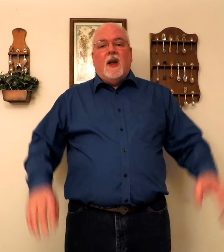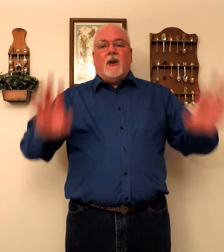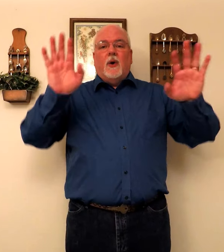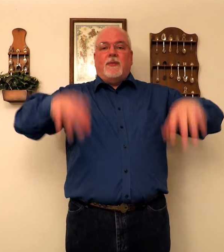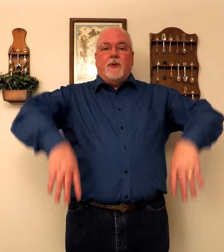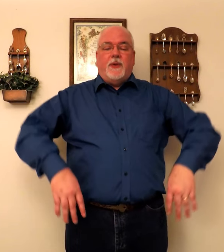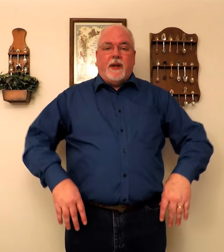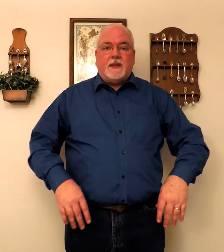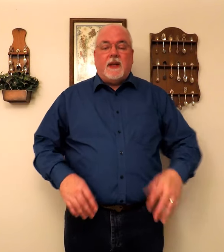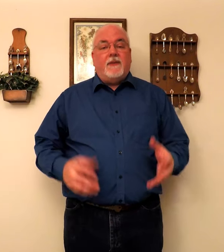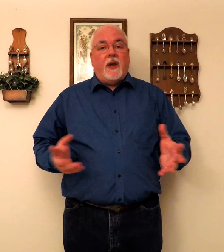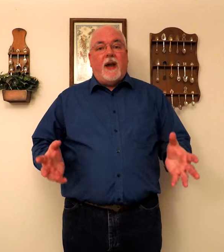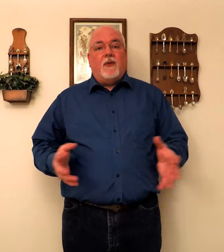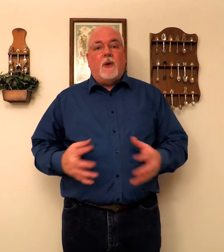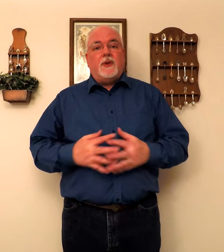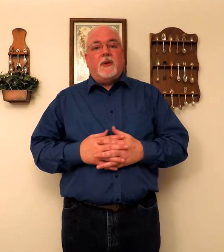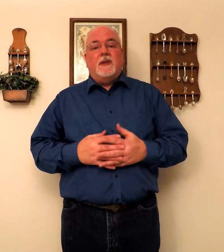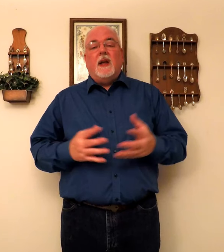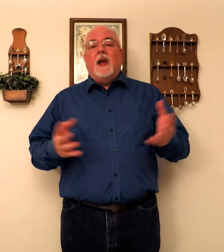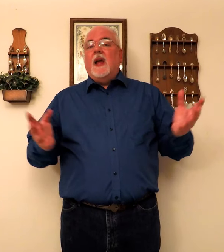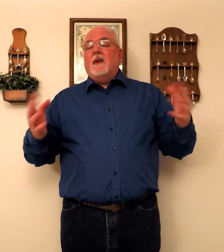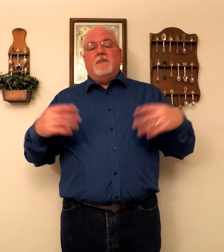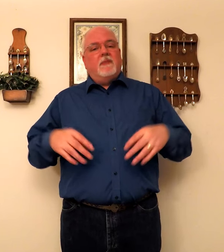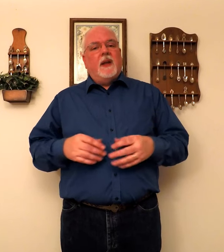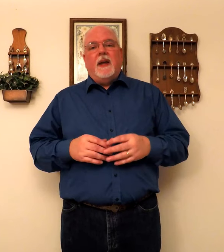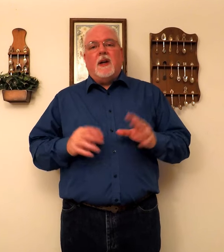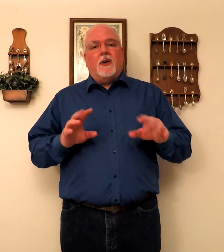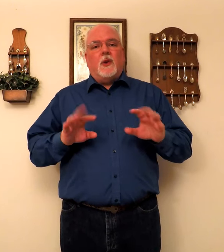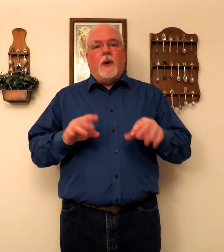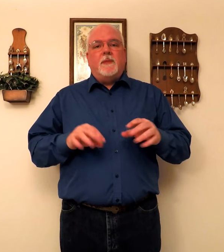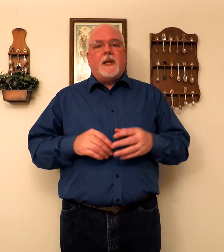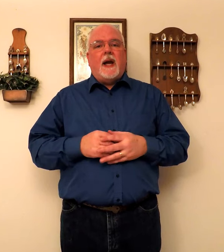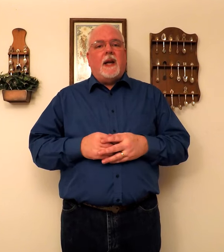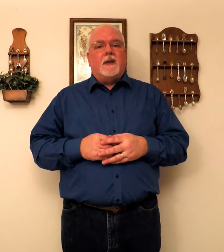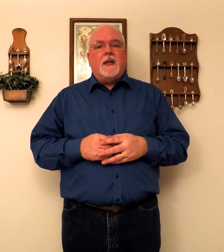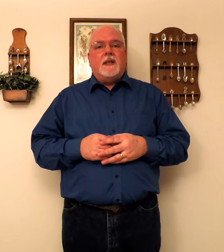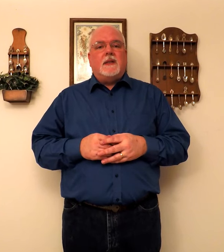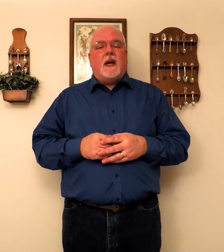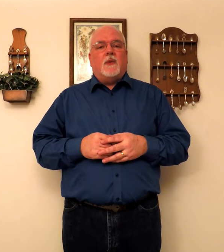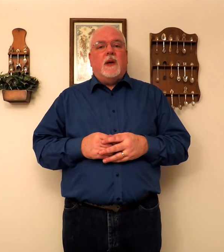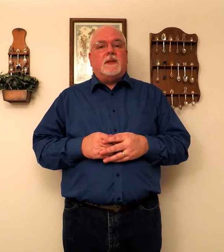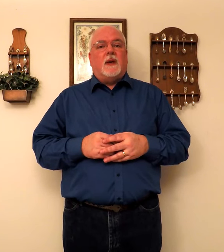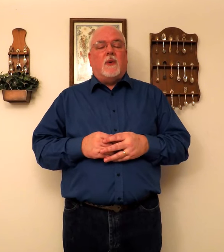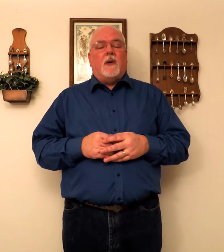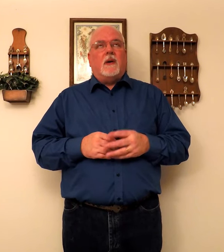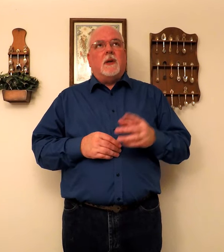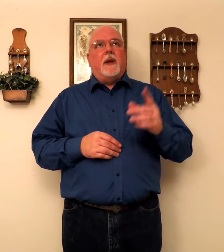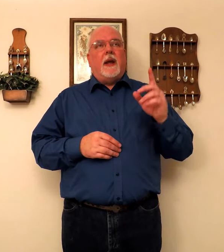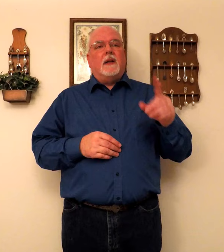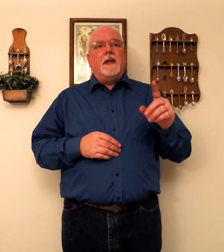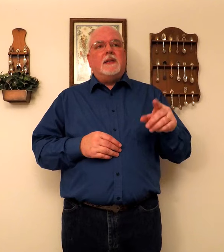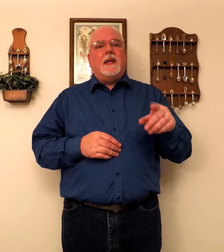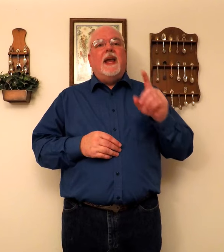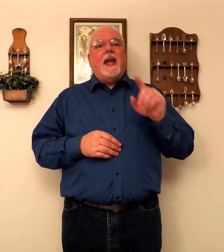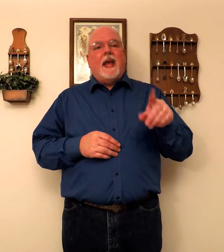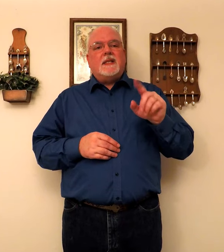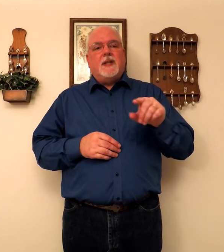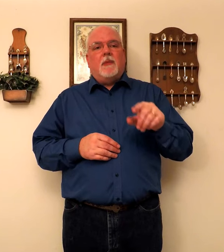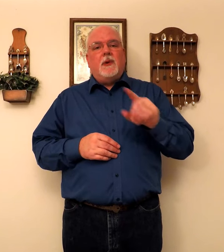Go through this. If you have questions. Get onto the website. LTCSouthwest.org Or getting LTCSW